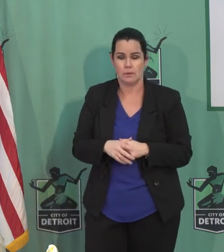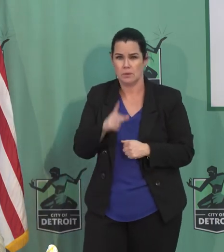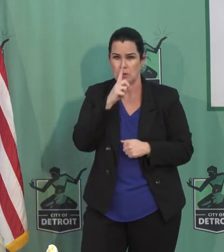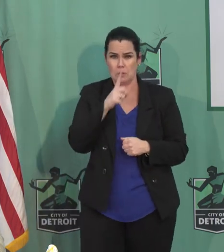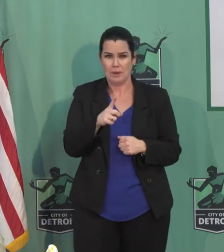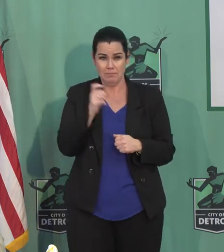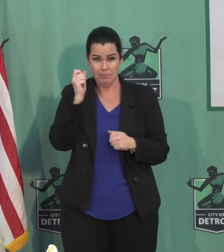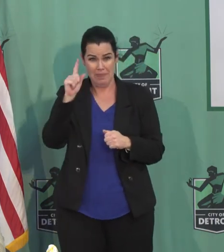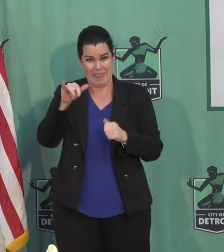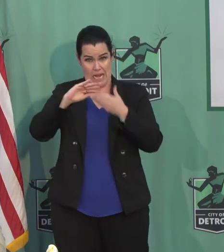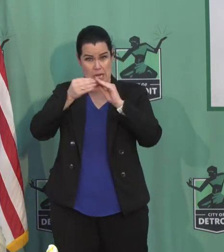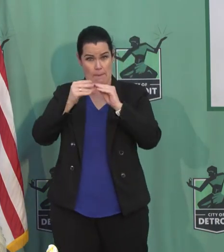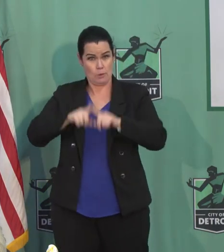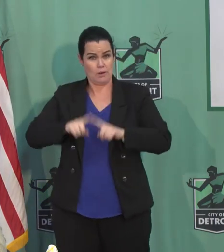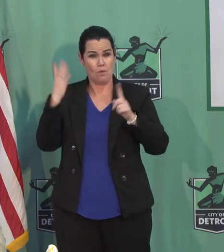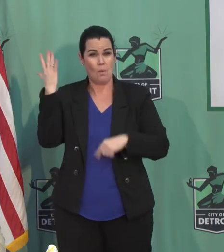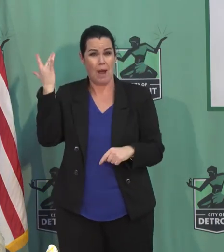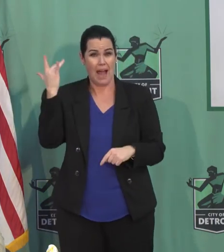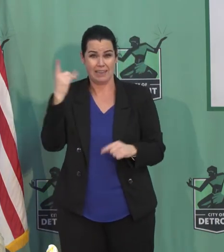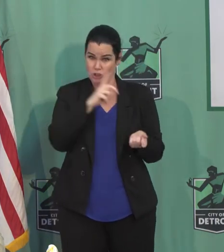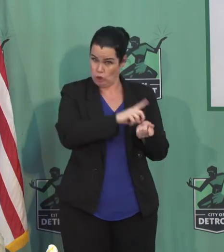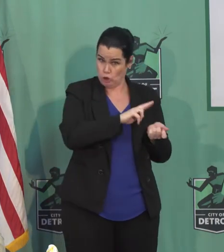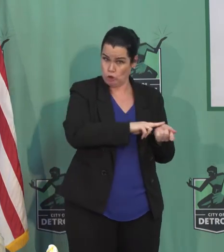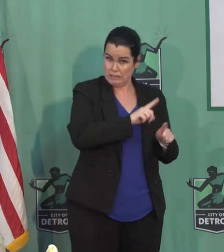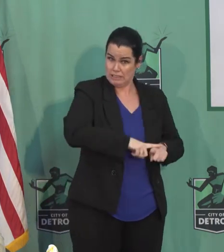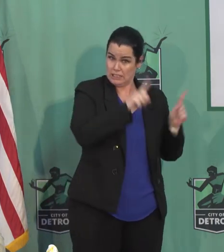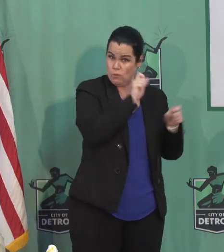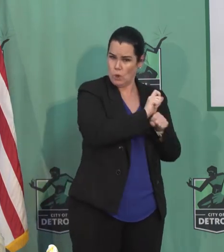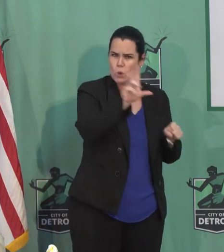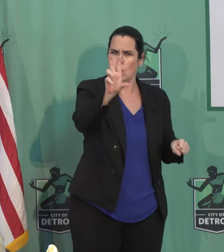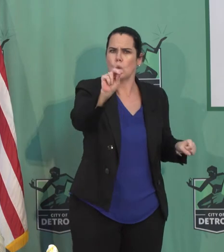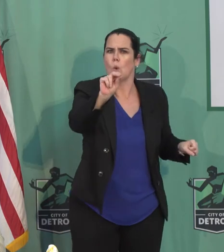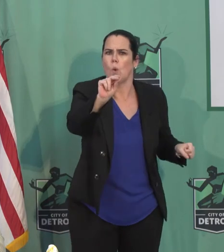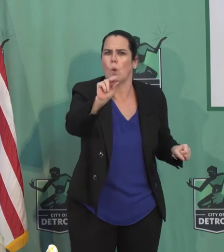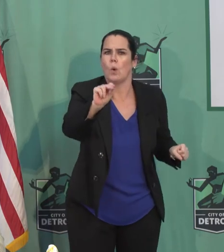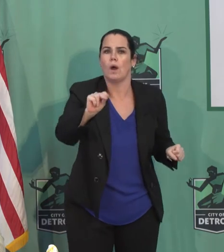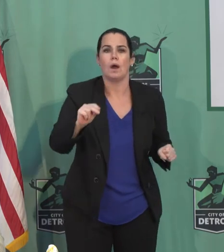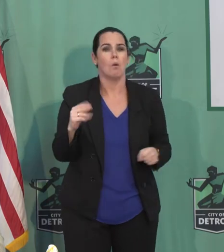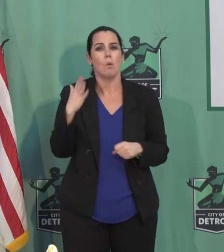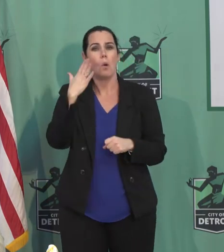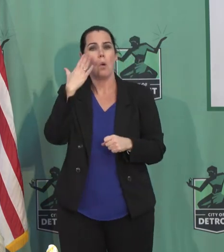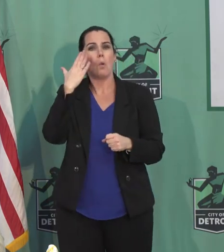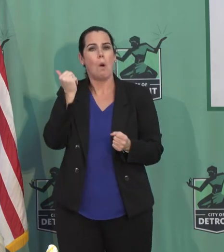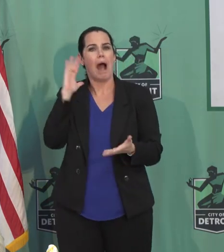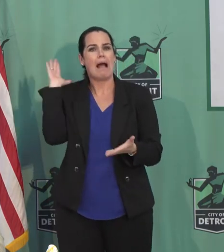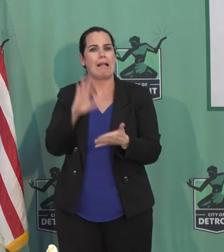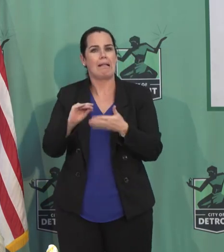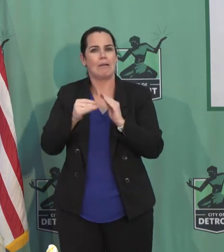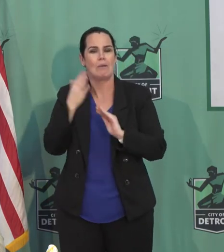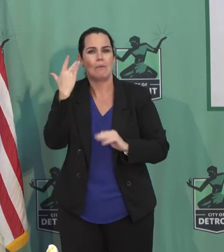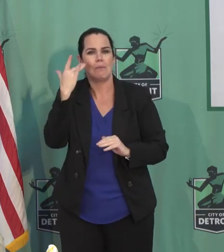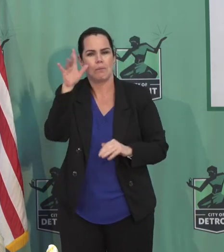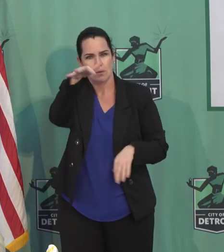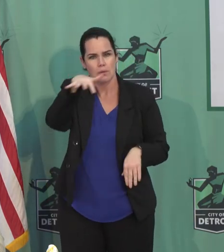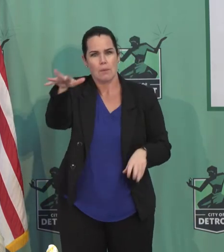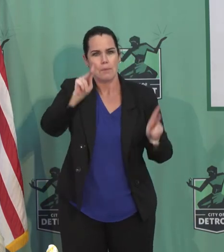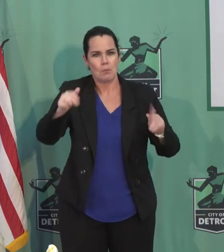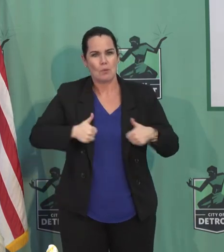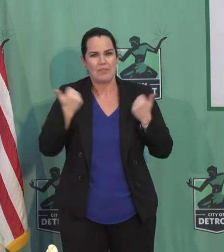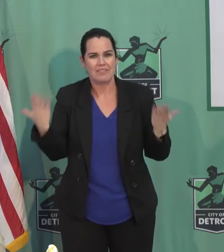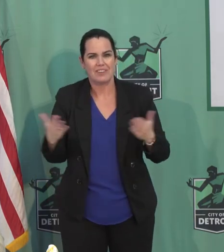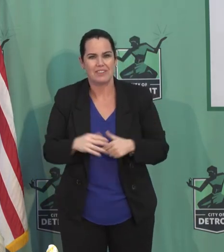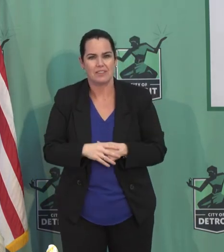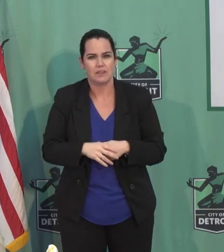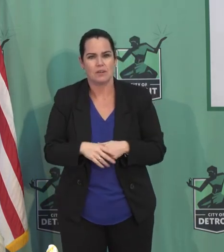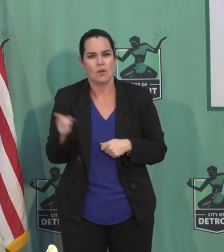phenomenal job for day one. The reason this is flattening out is because of you. The people of this city have been